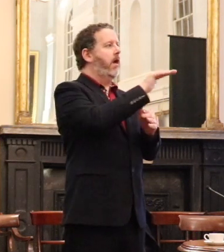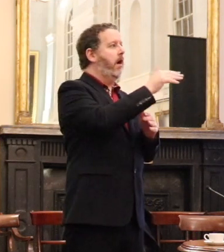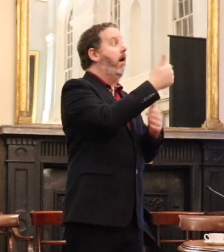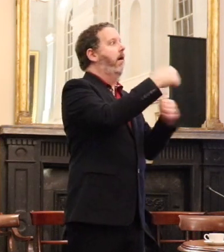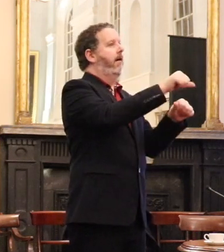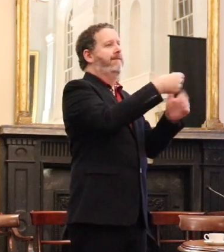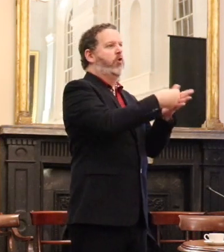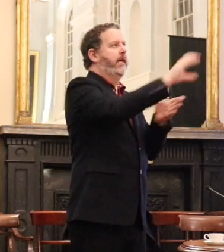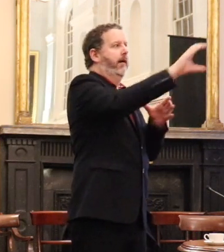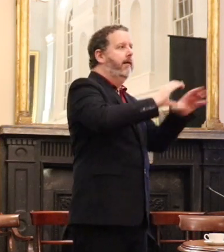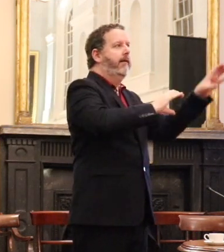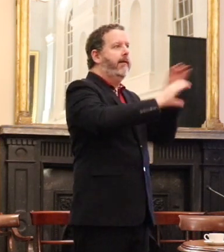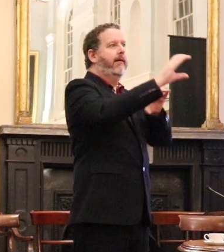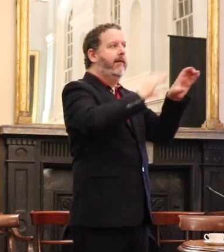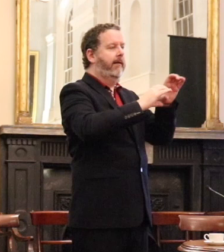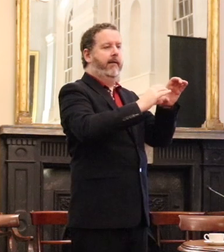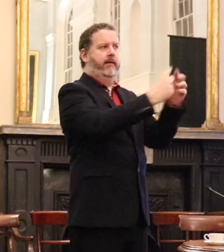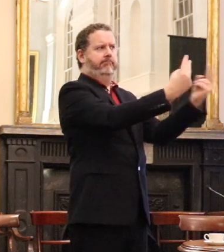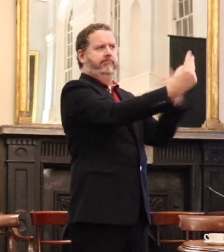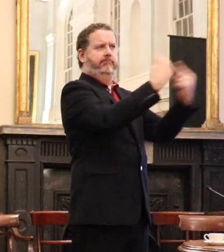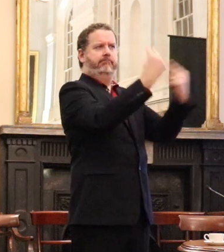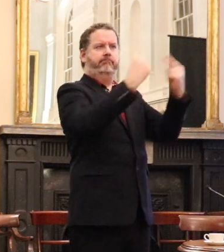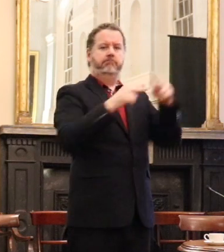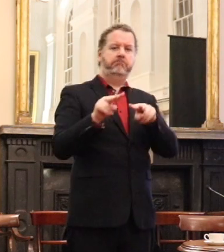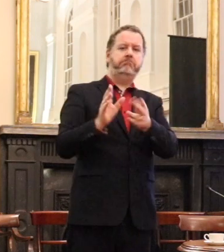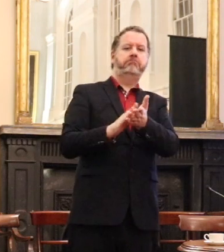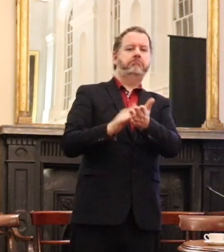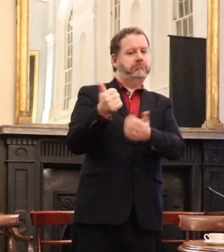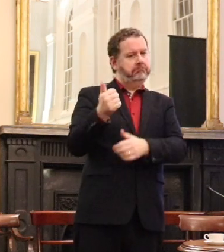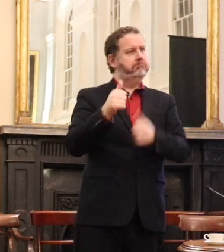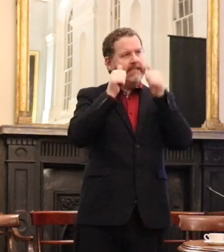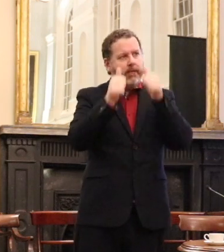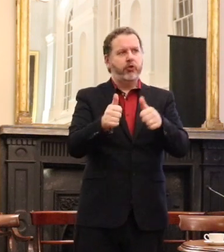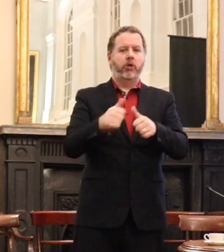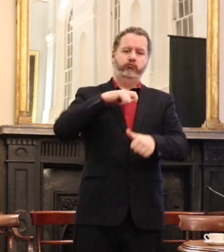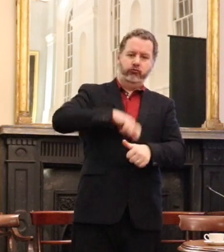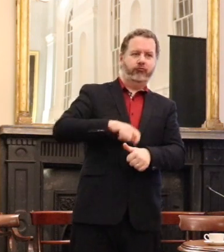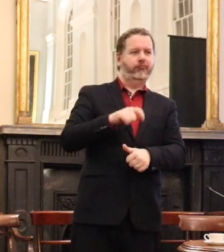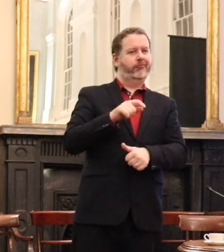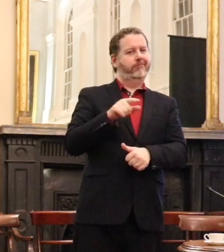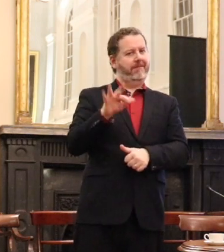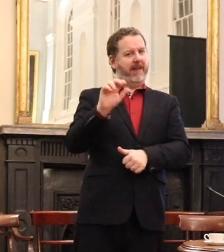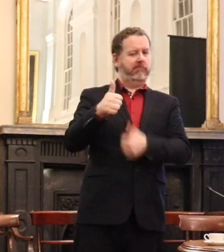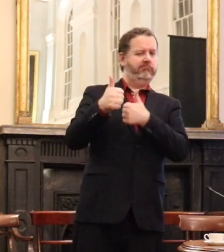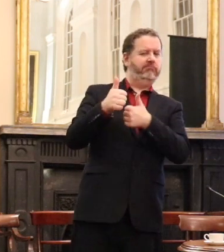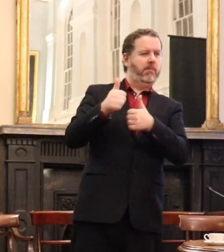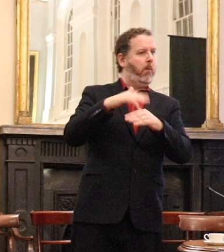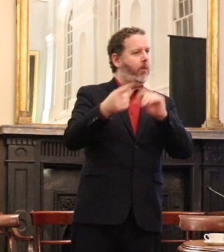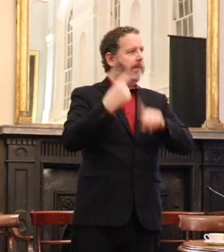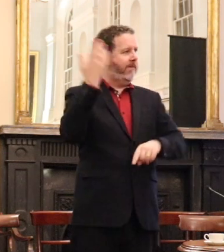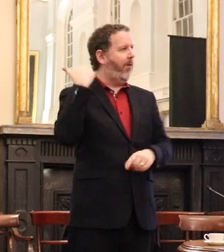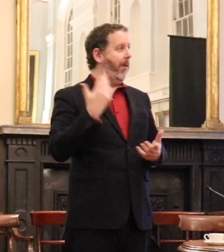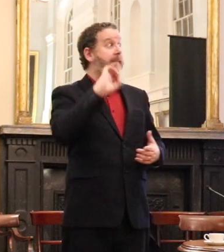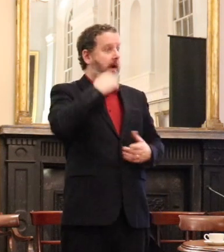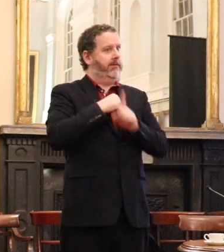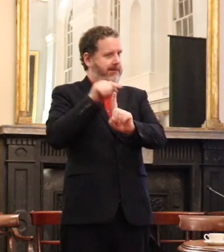and attention from government departments that have happened about the same level heretofore. And that